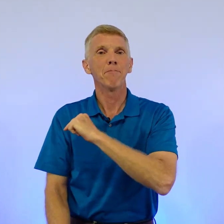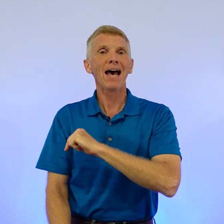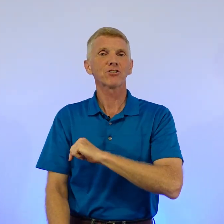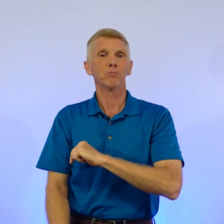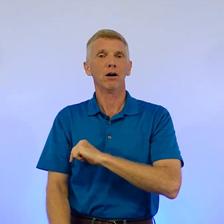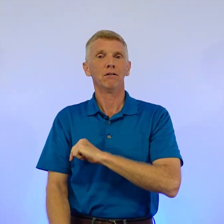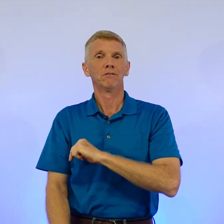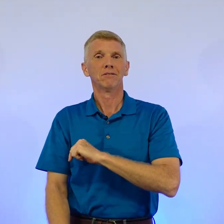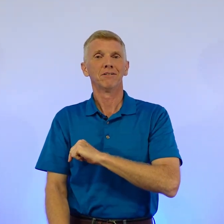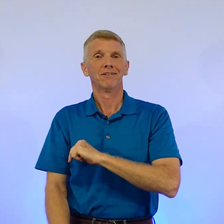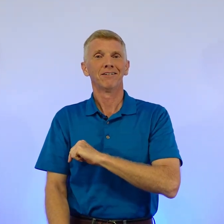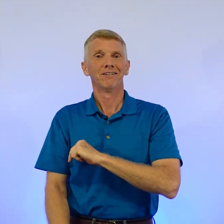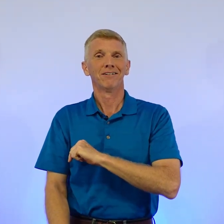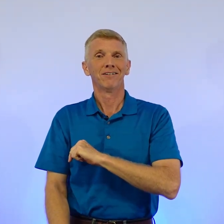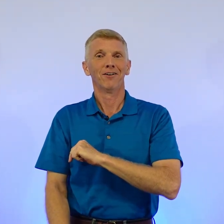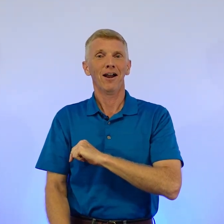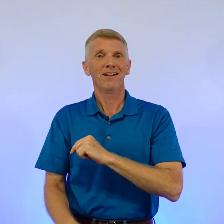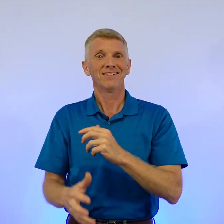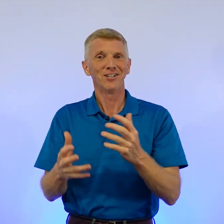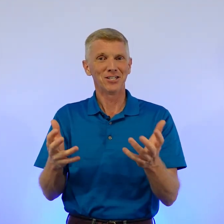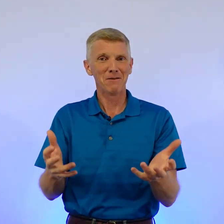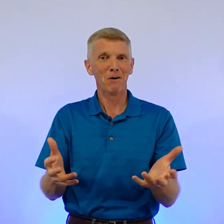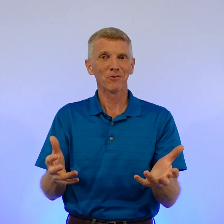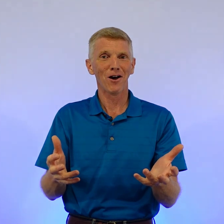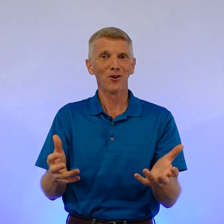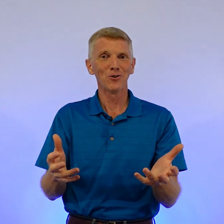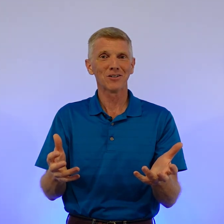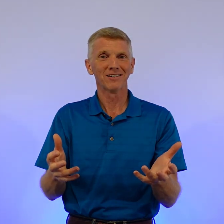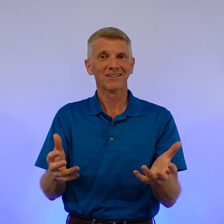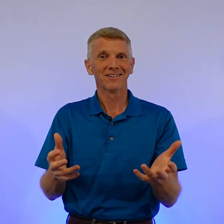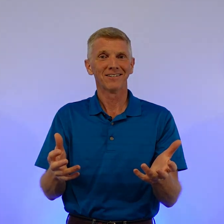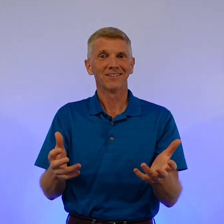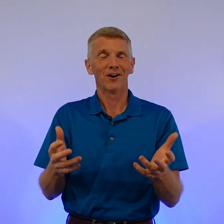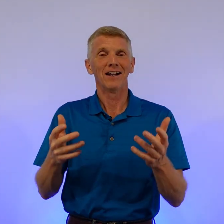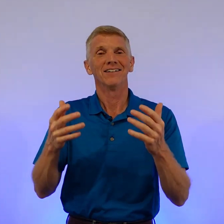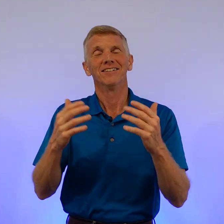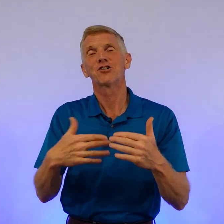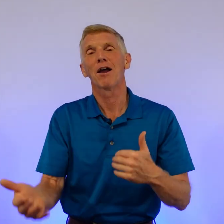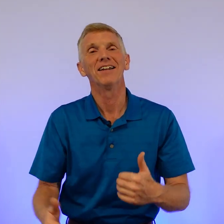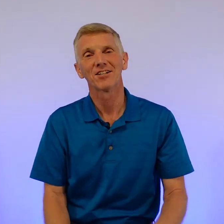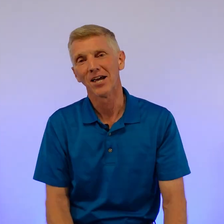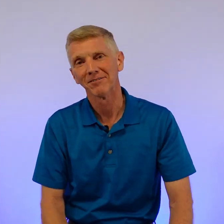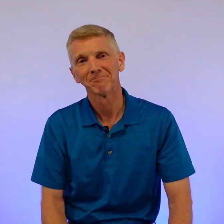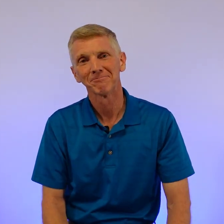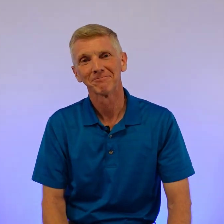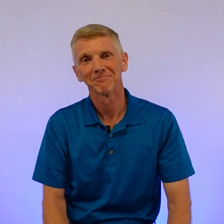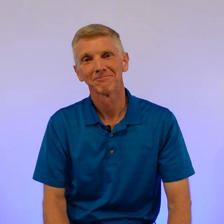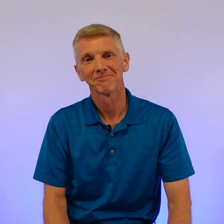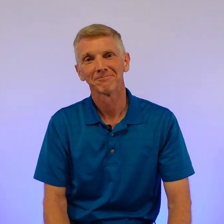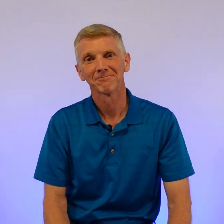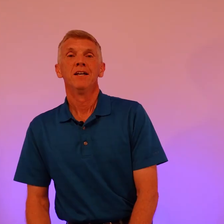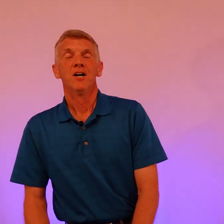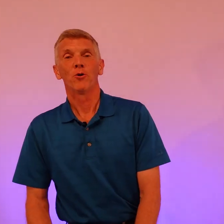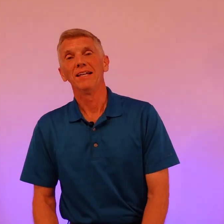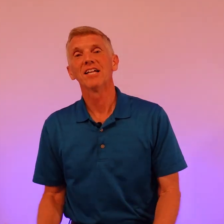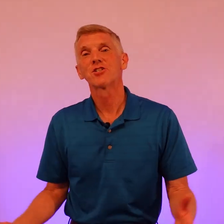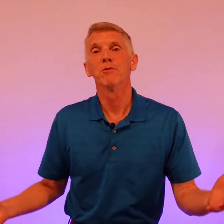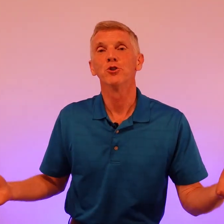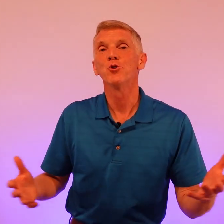basketball, all right? Did you keep up with all those? All right, let's try the next set. Okay, let's use